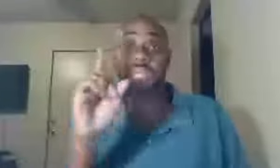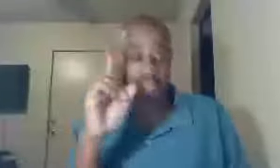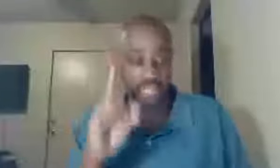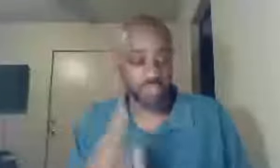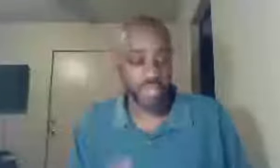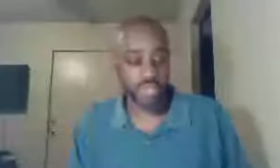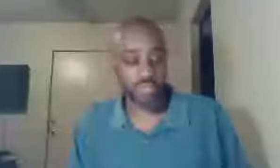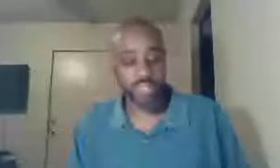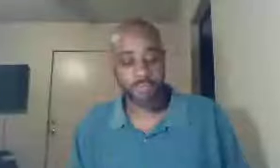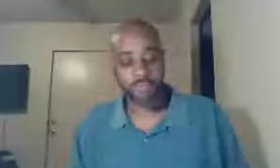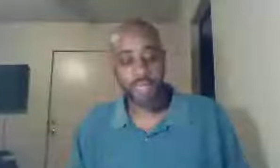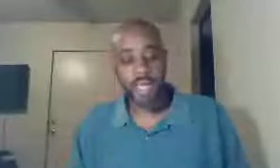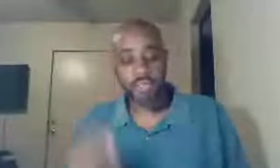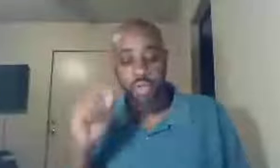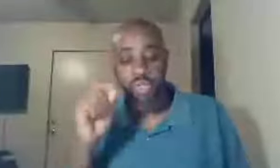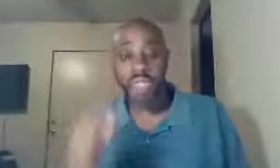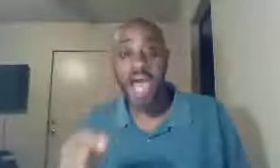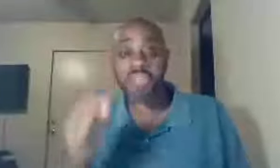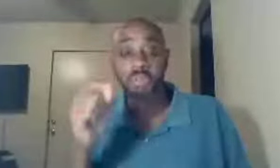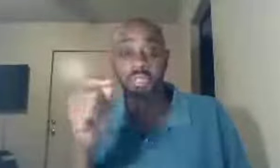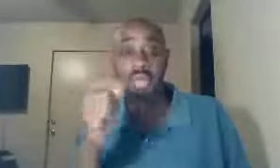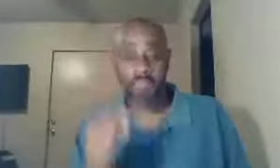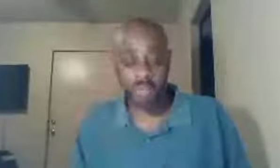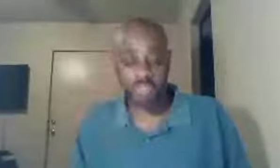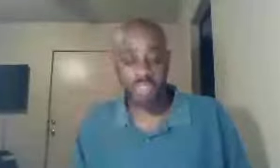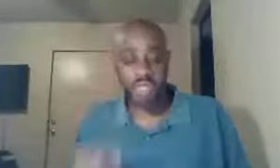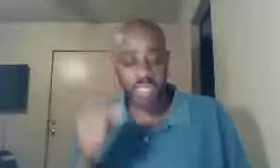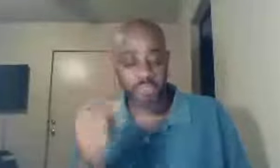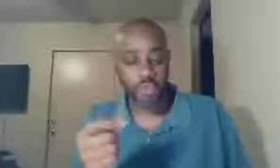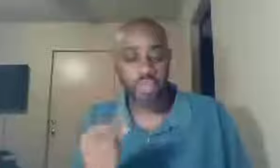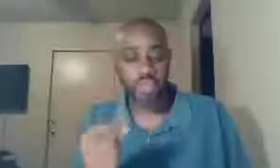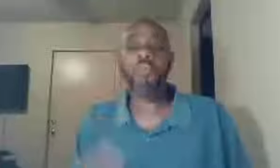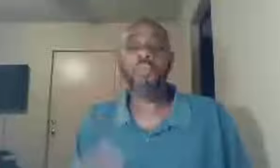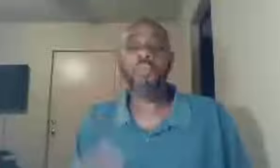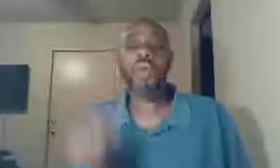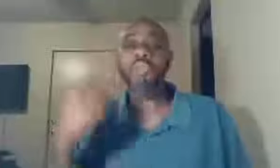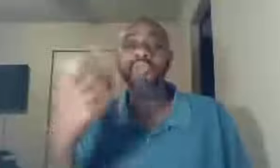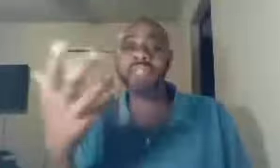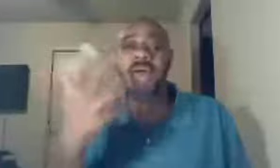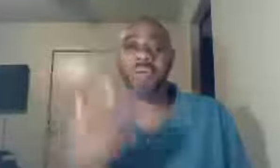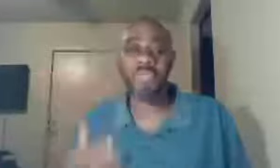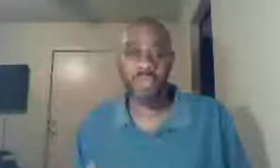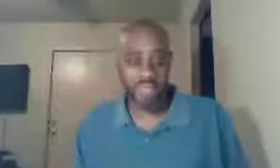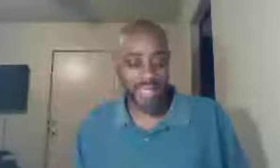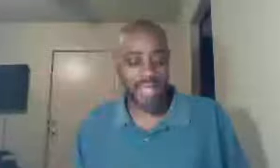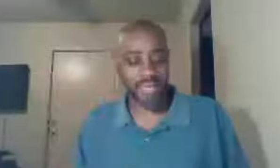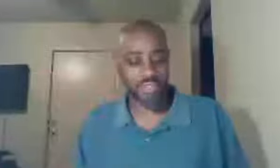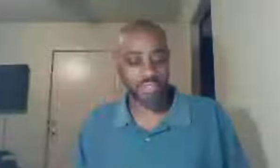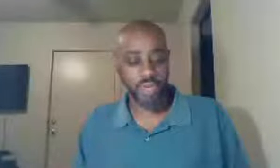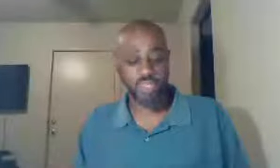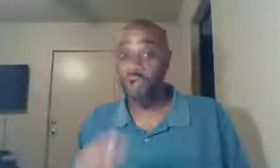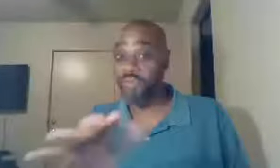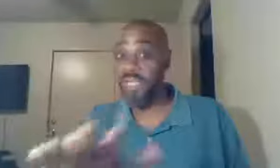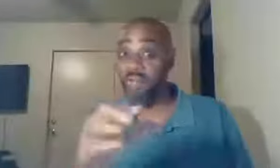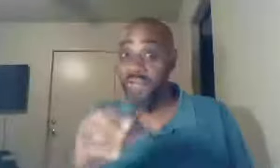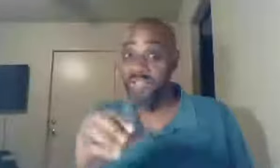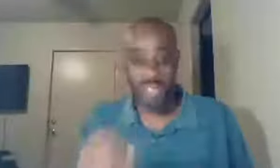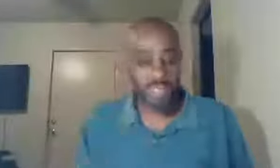indeed do not know, and so the gospel to that person, is foolishness, what do you say, when you're in that kind of situation, hopefully none of us say it,